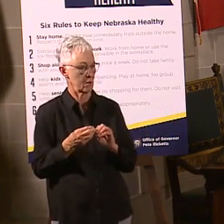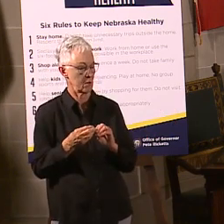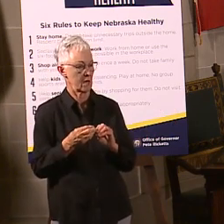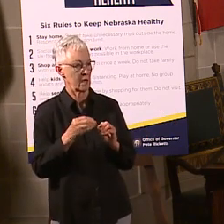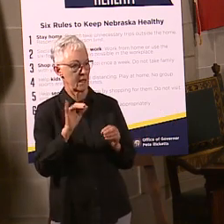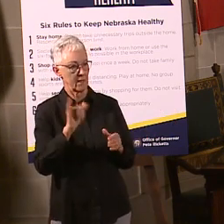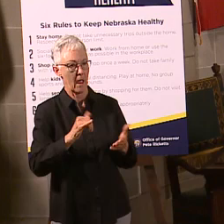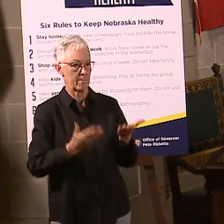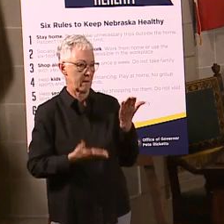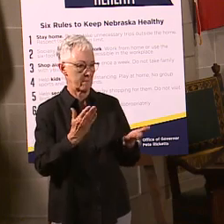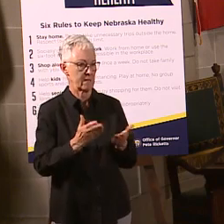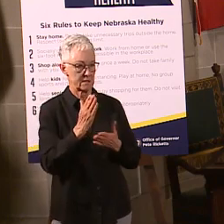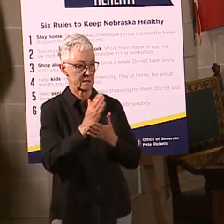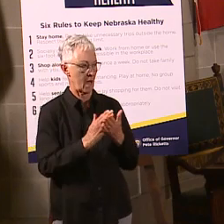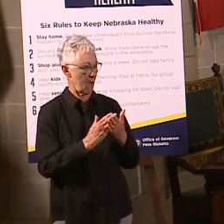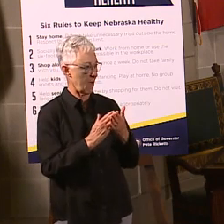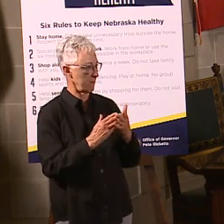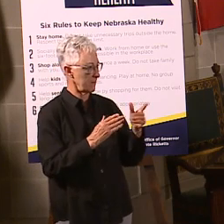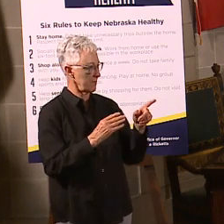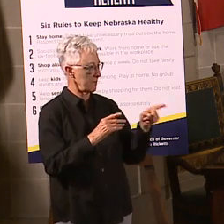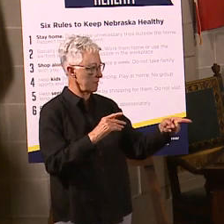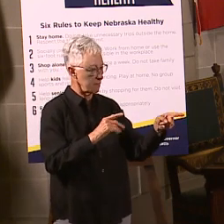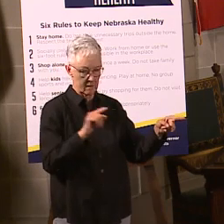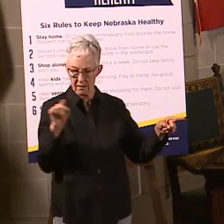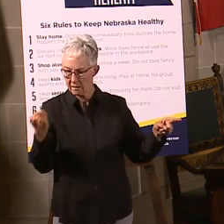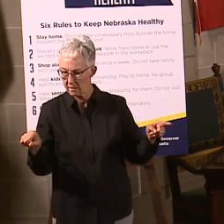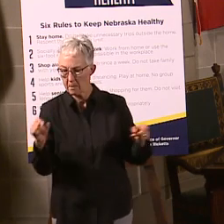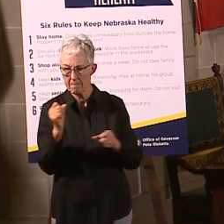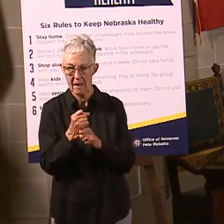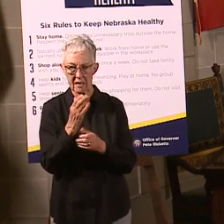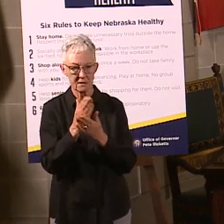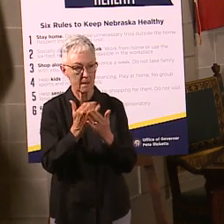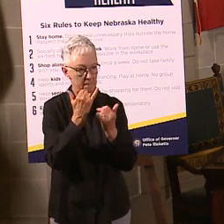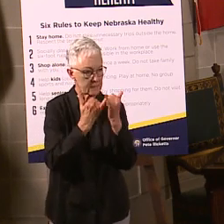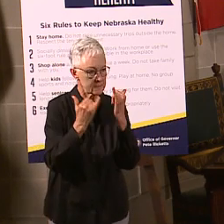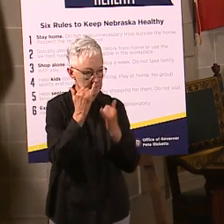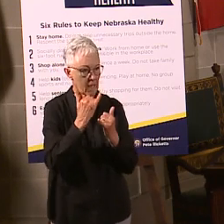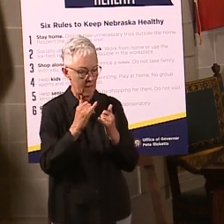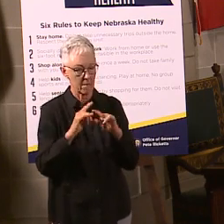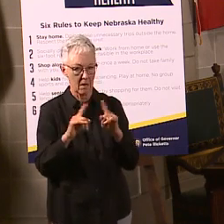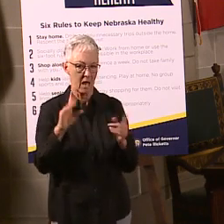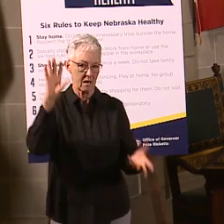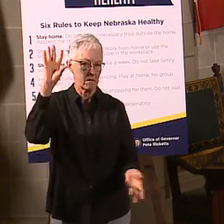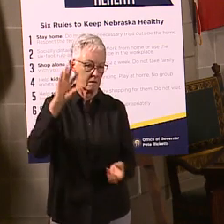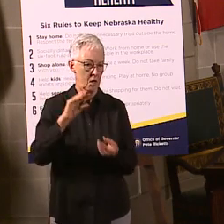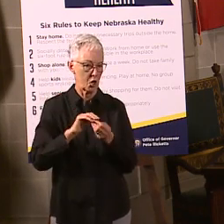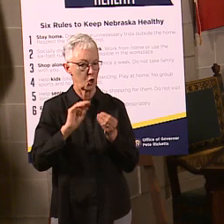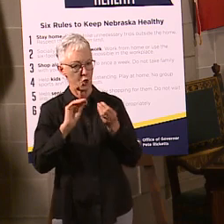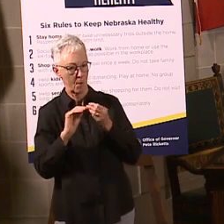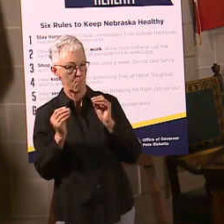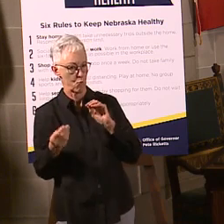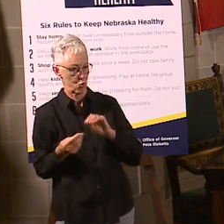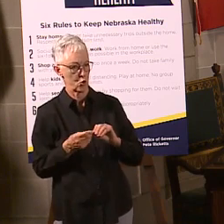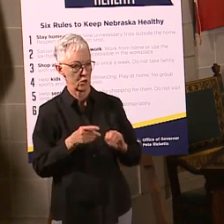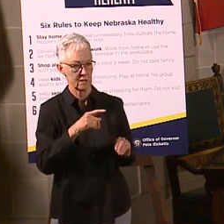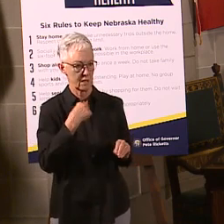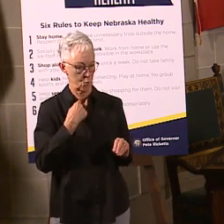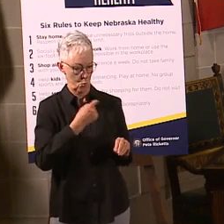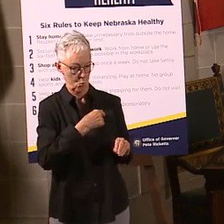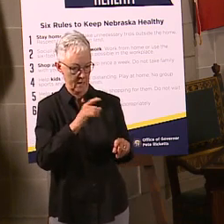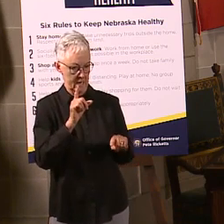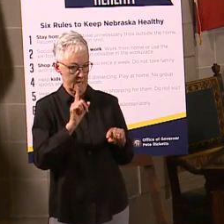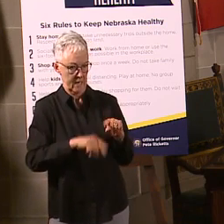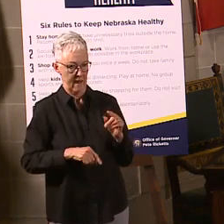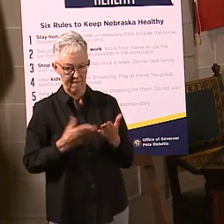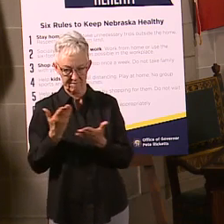across individual companies. But when you want to get back to specific companies, that's where it's difficult to assign specific people to those without verifying with